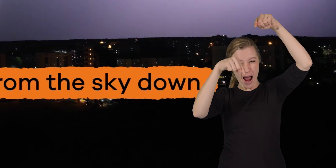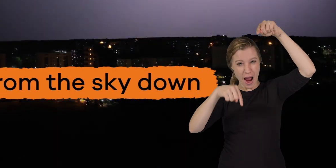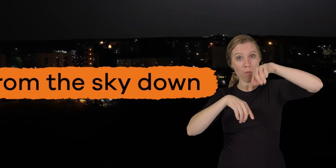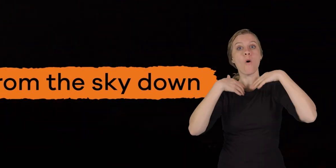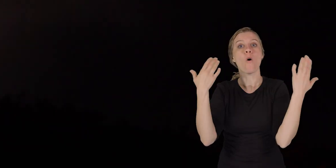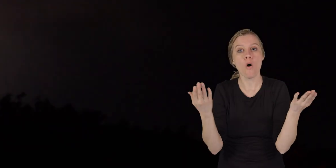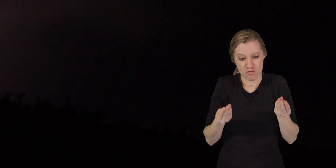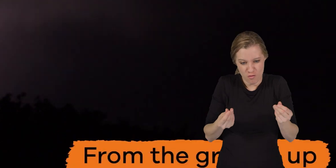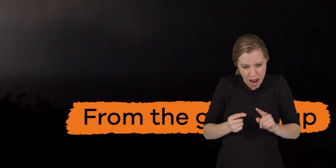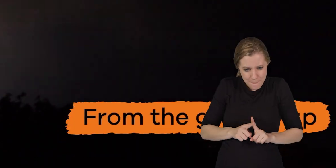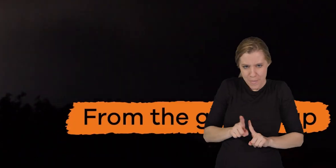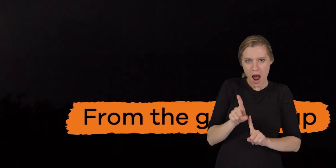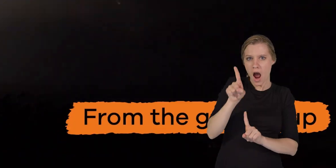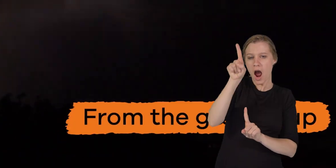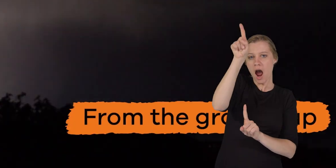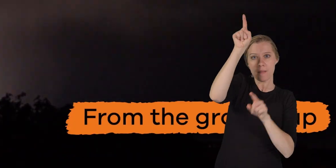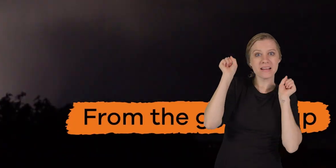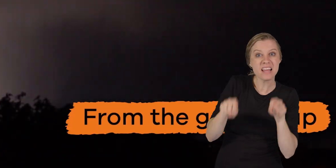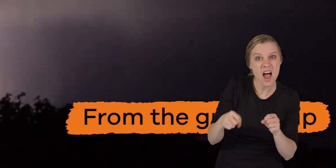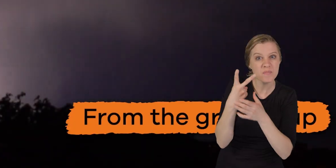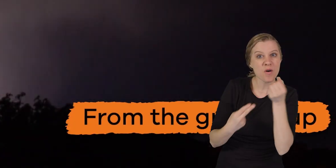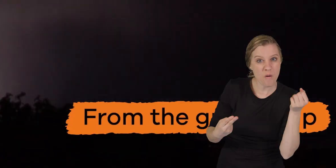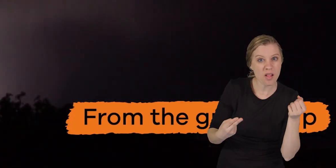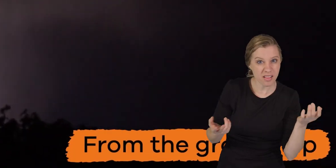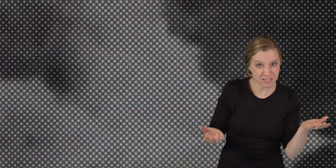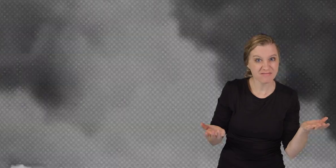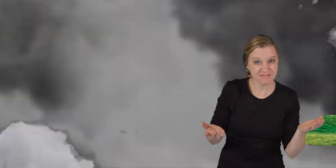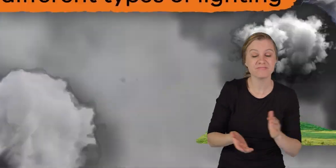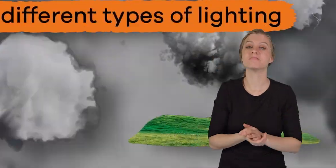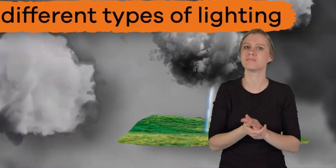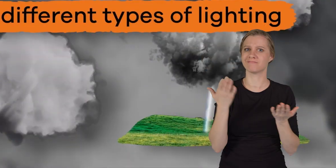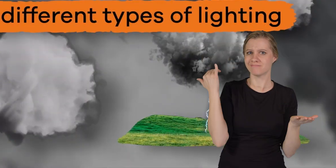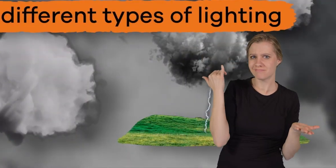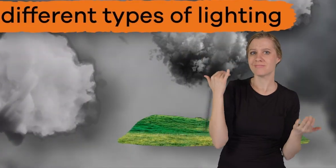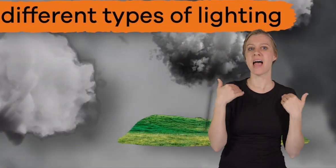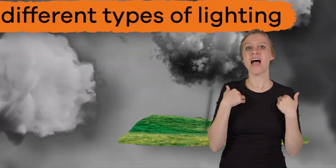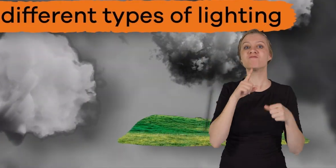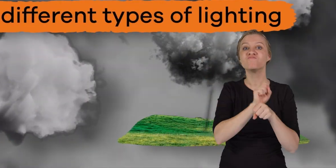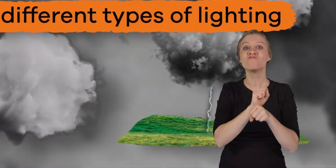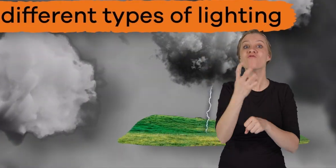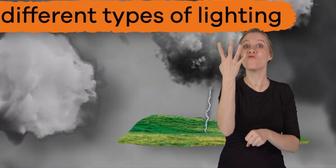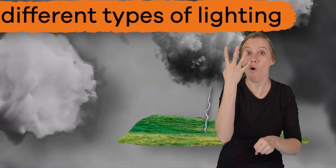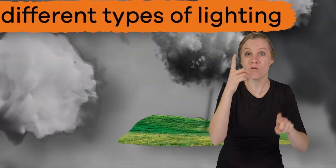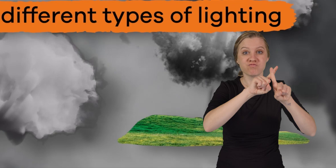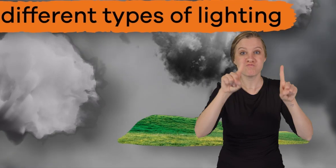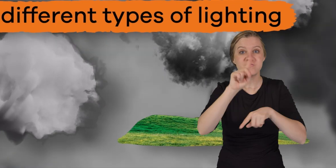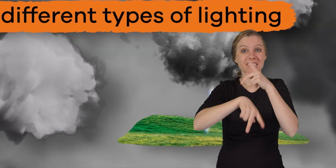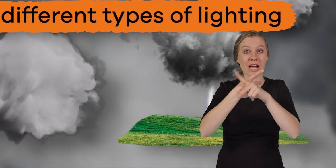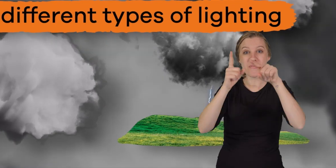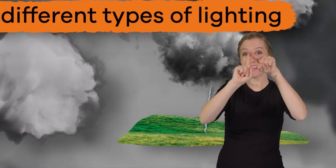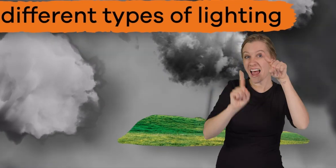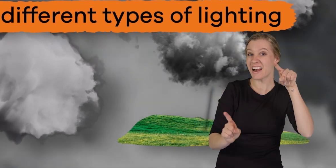or from the ground up that is because there are actually four different types of lightning